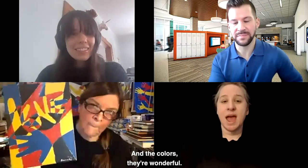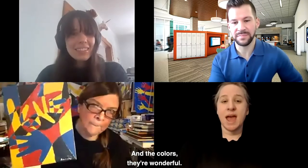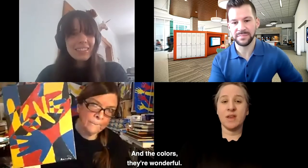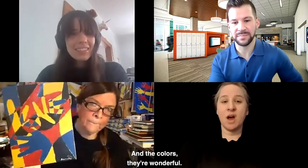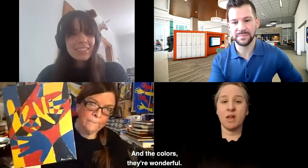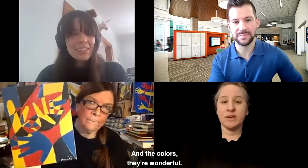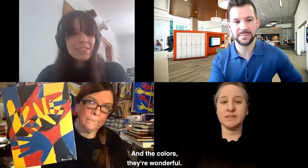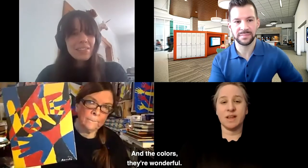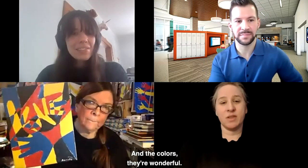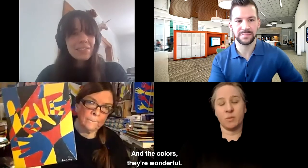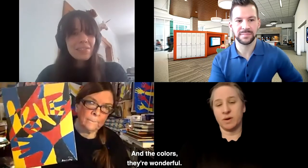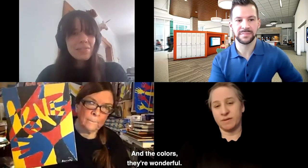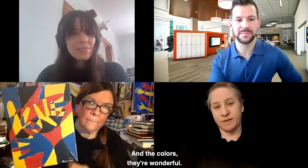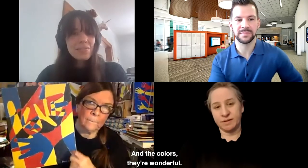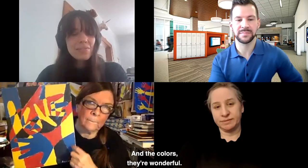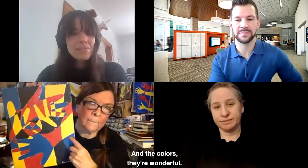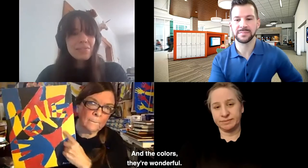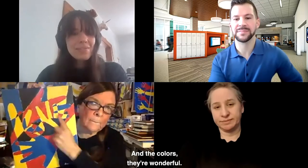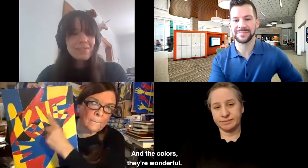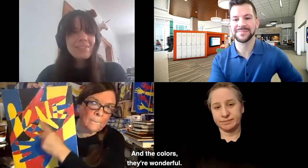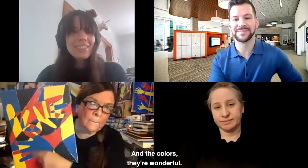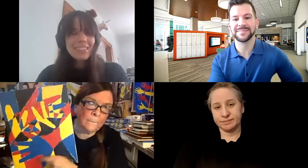And the colors, they're wonderful.